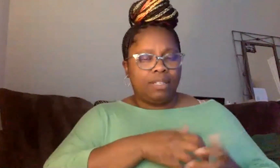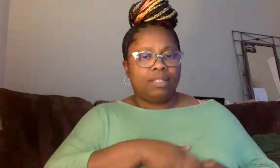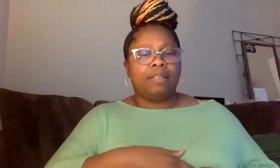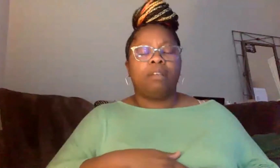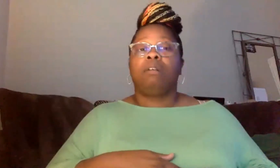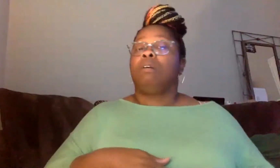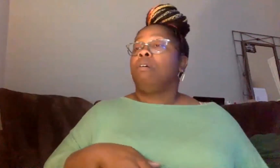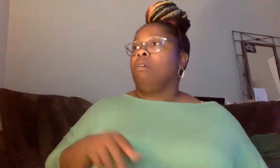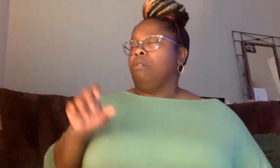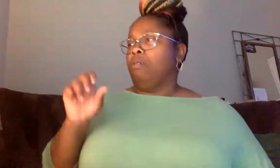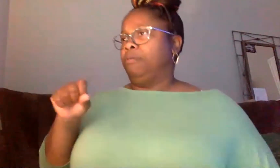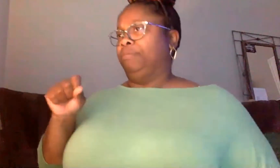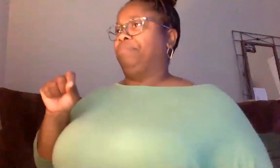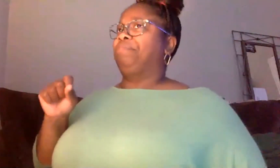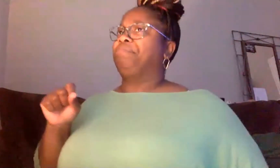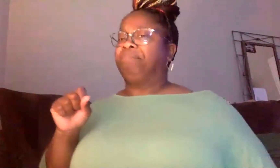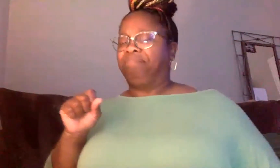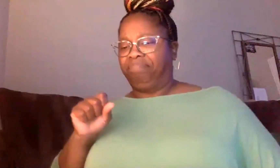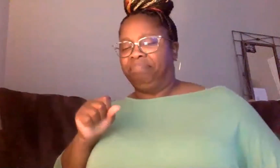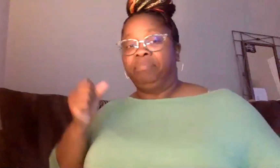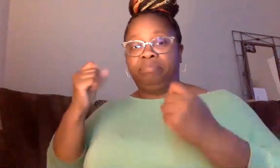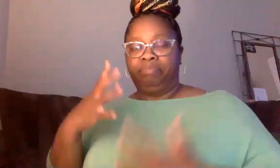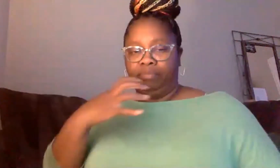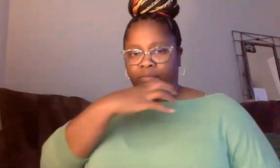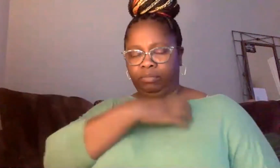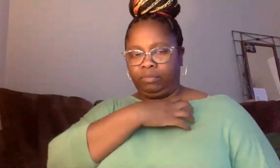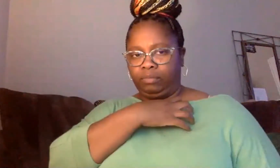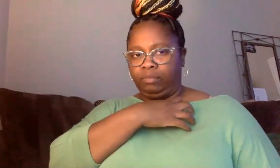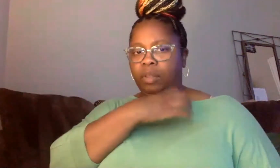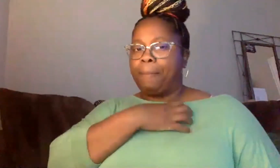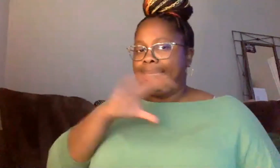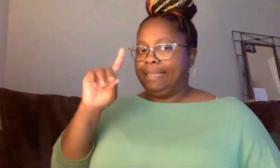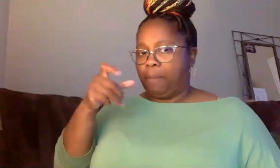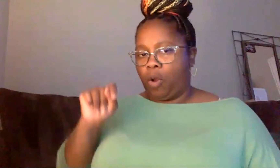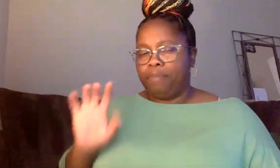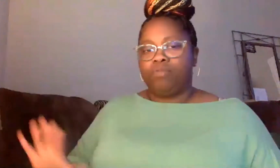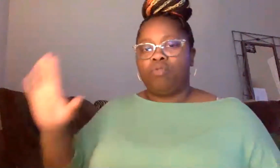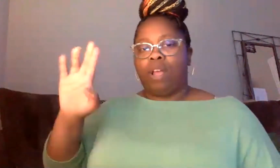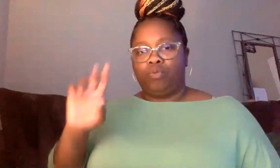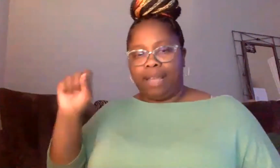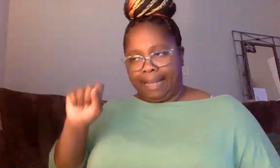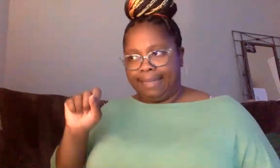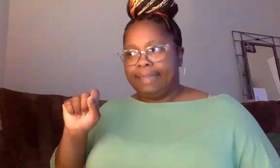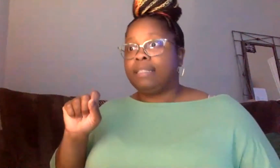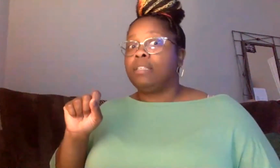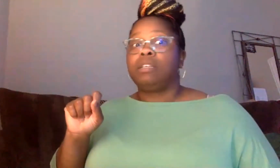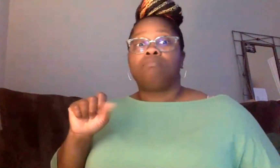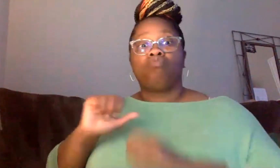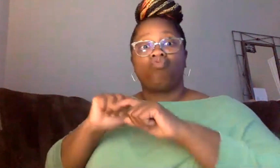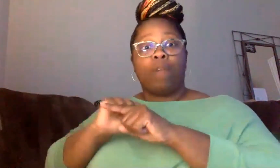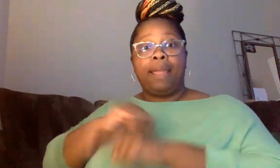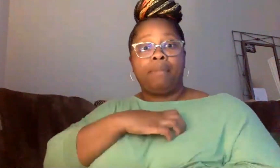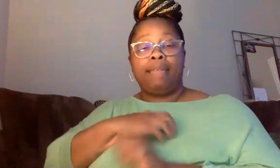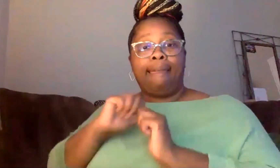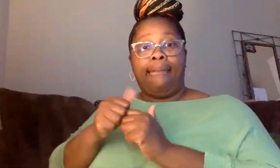do, um, take their training. Many police office, uh, police departments around the country take their training from, uh, the military